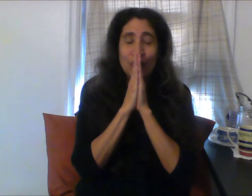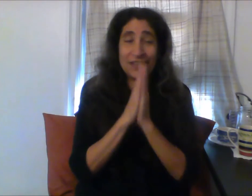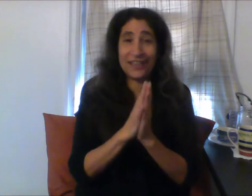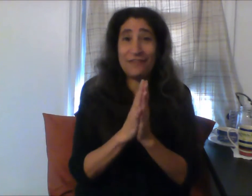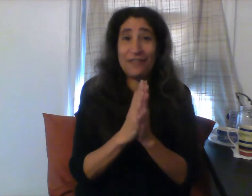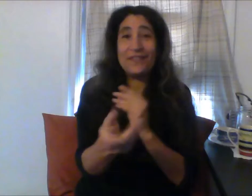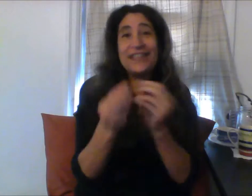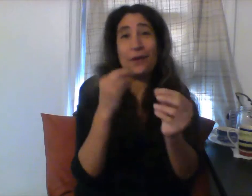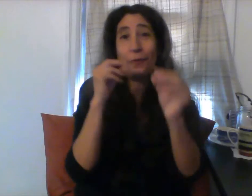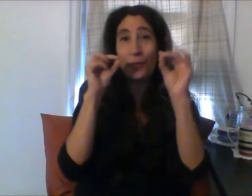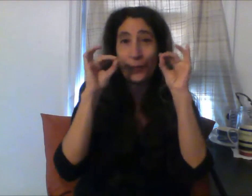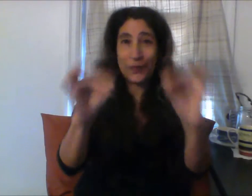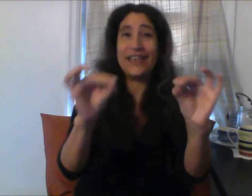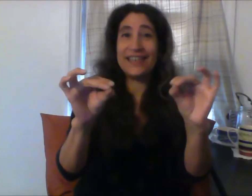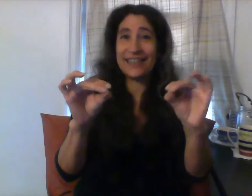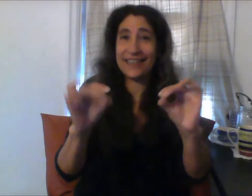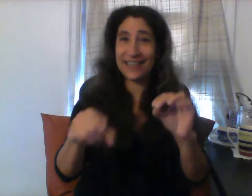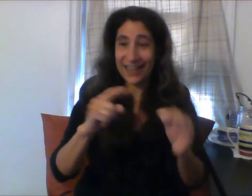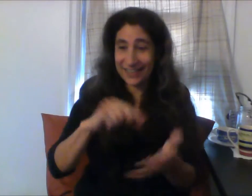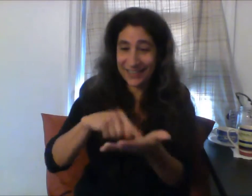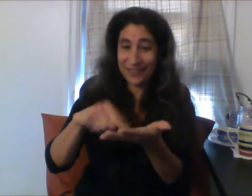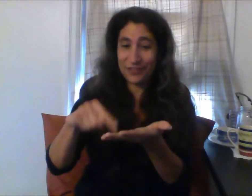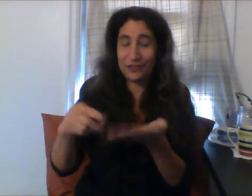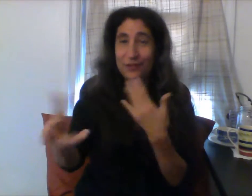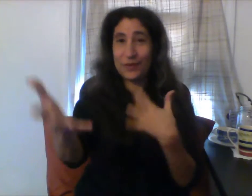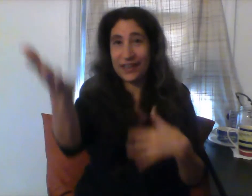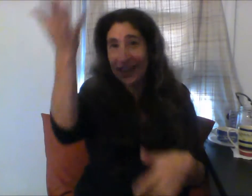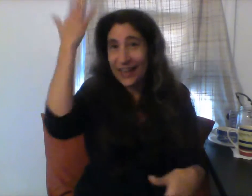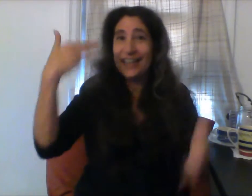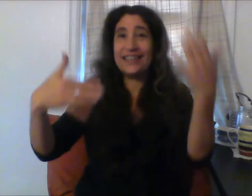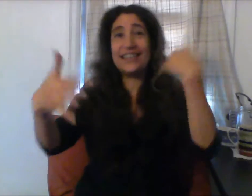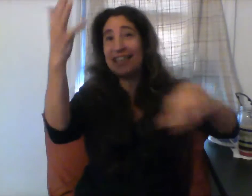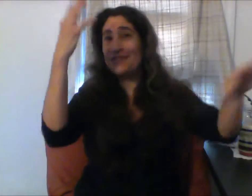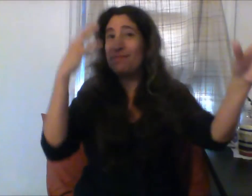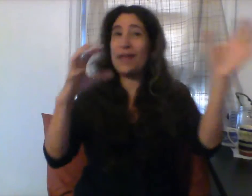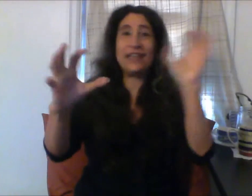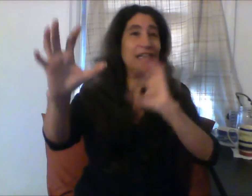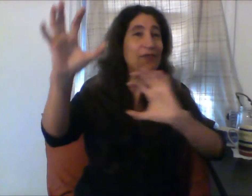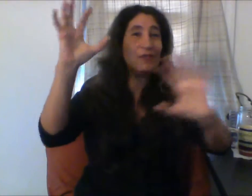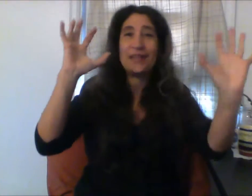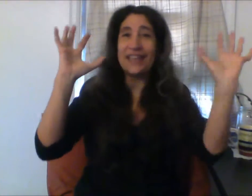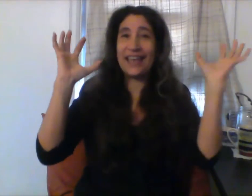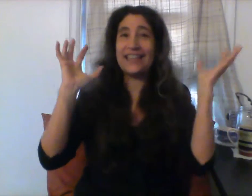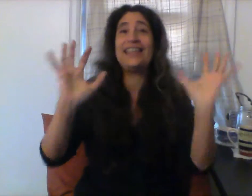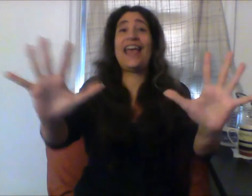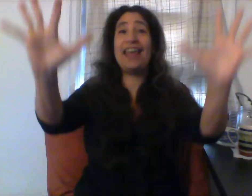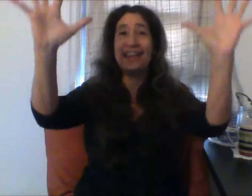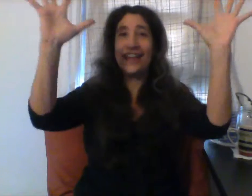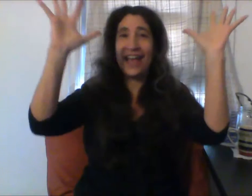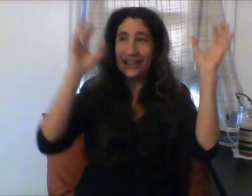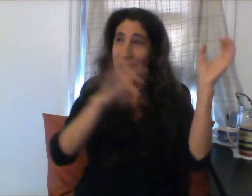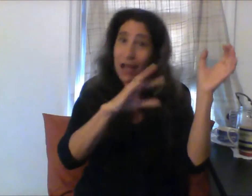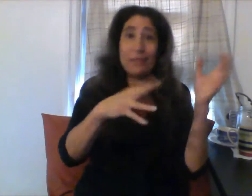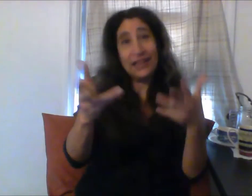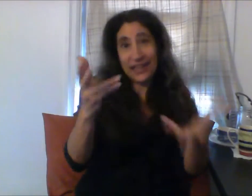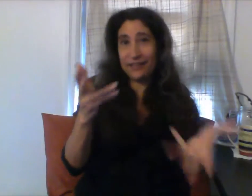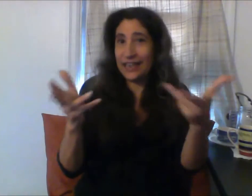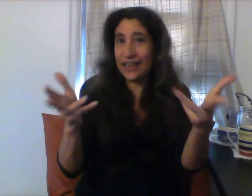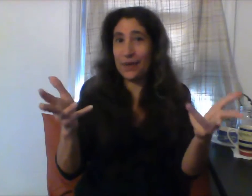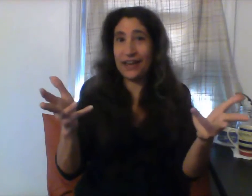And for every single witness as I sift through and see as many of you as I can. I comment here and there when